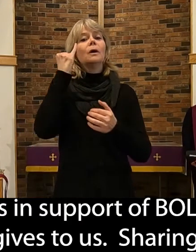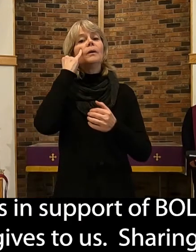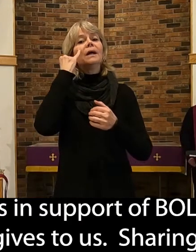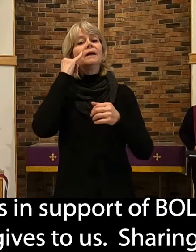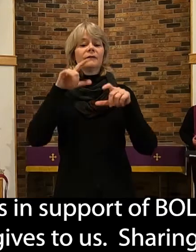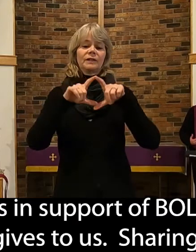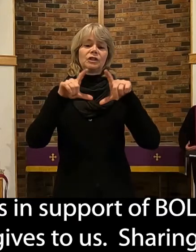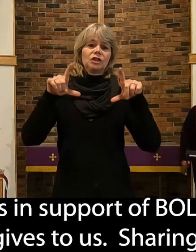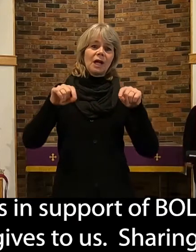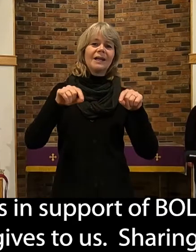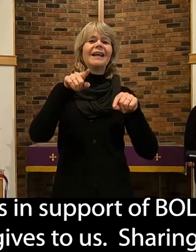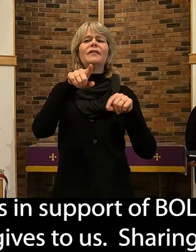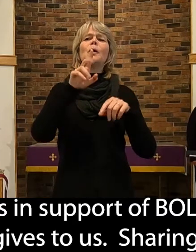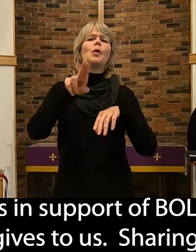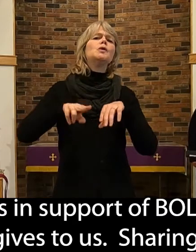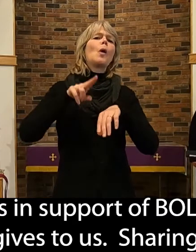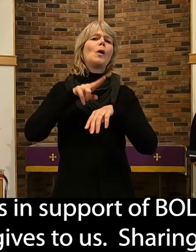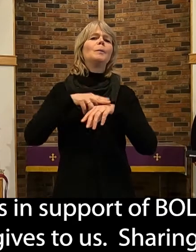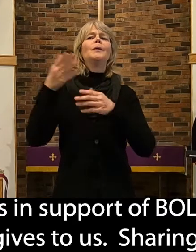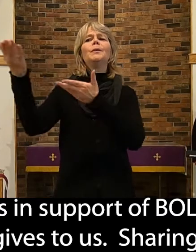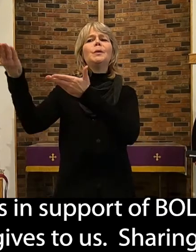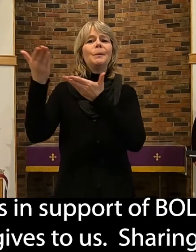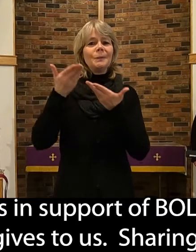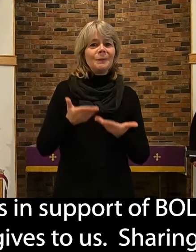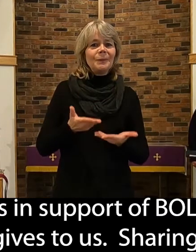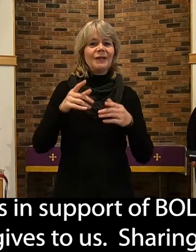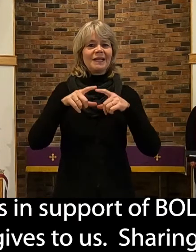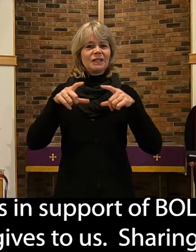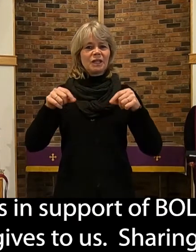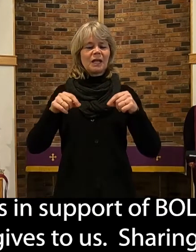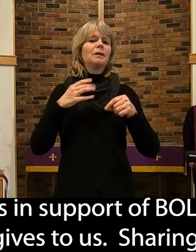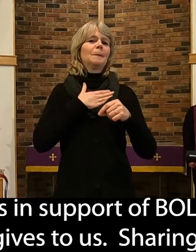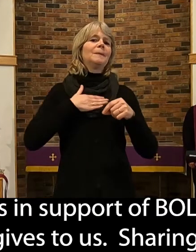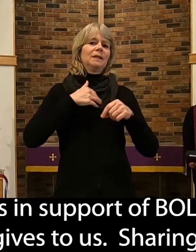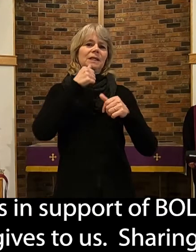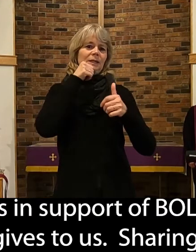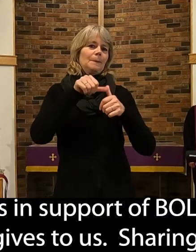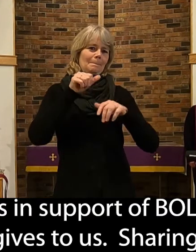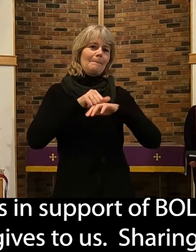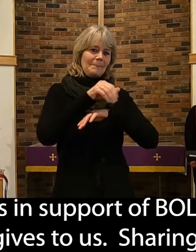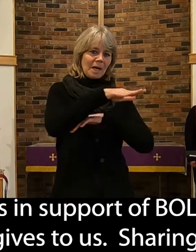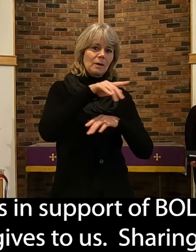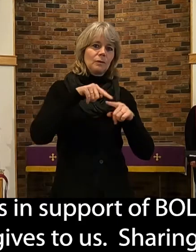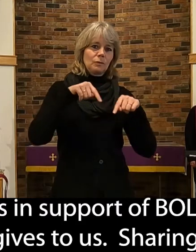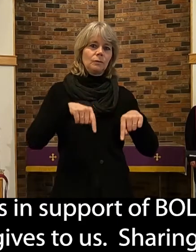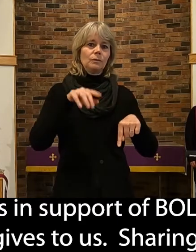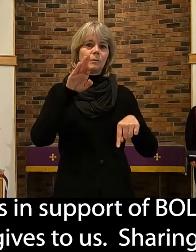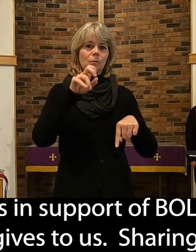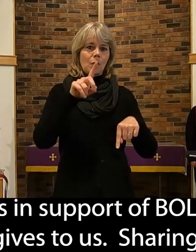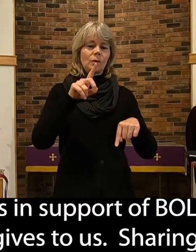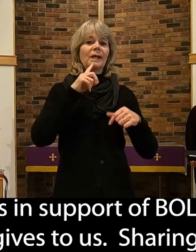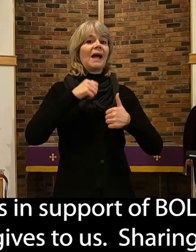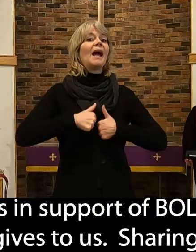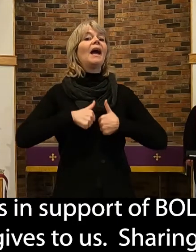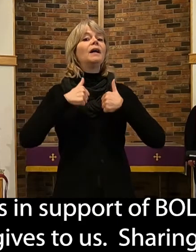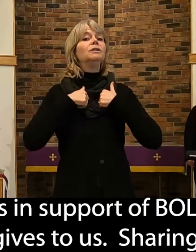or bring a check regularly to worship in person, please send that to Bread of Life. And the address will be available in the